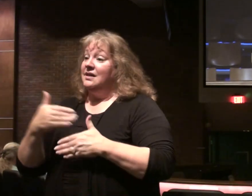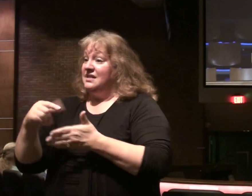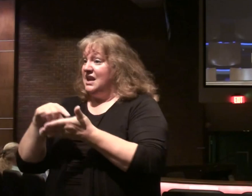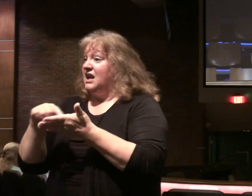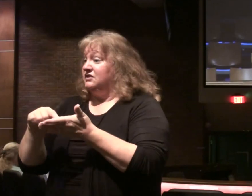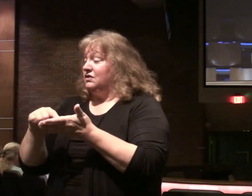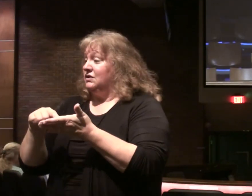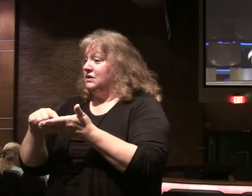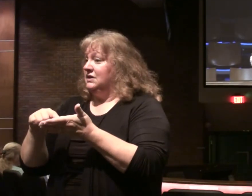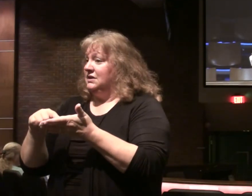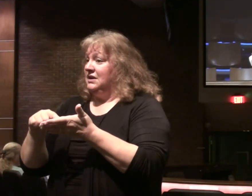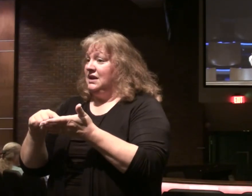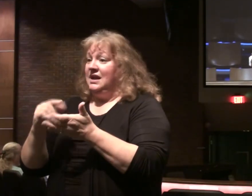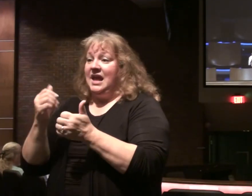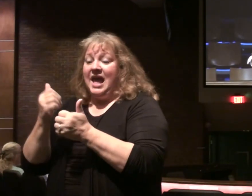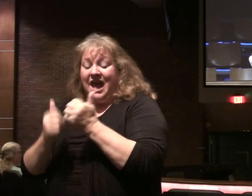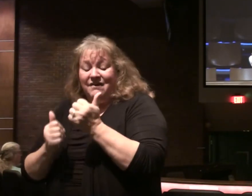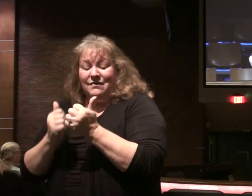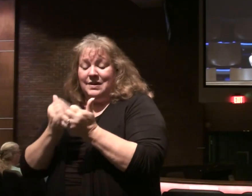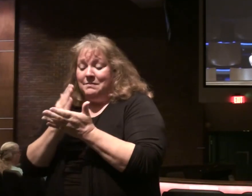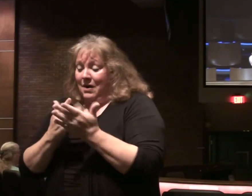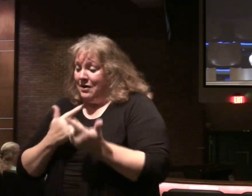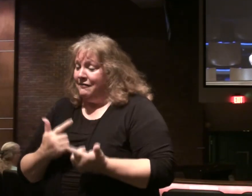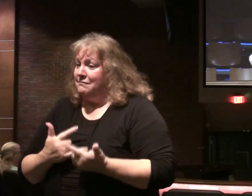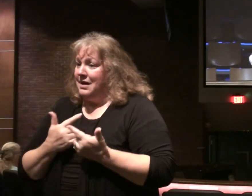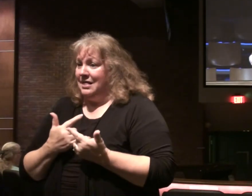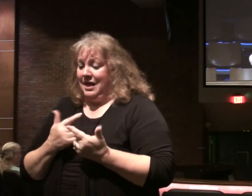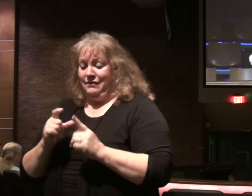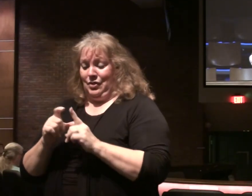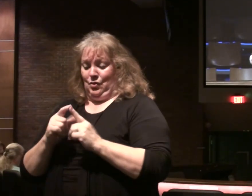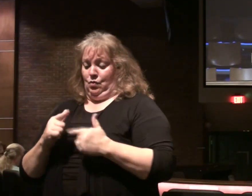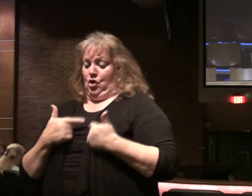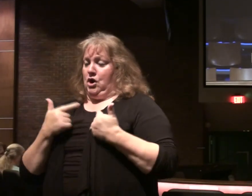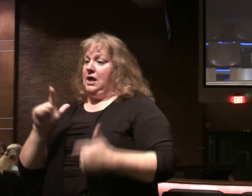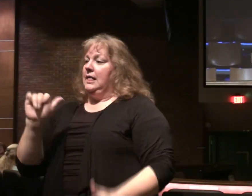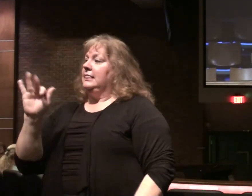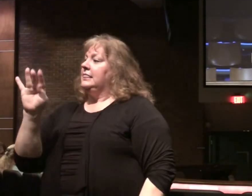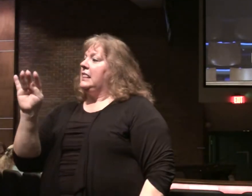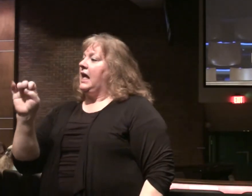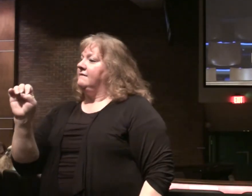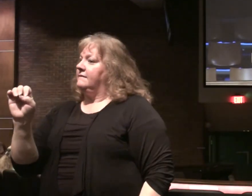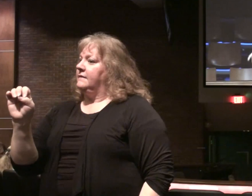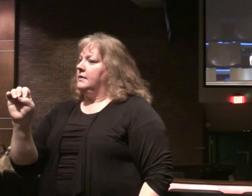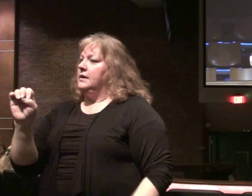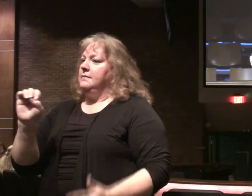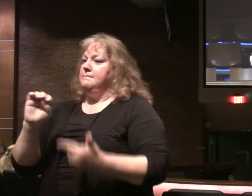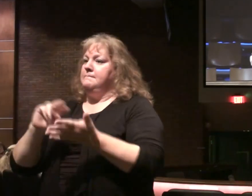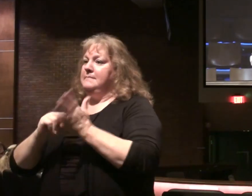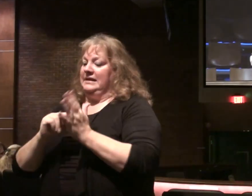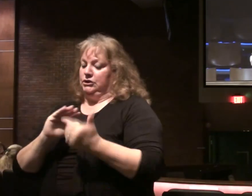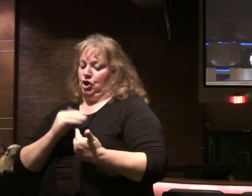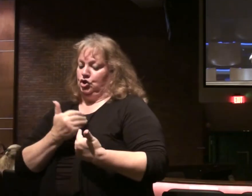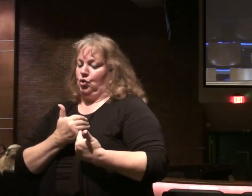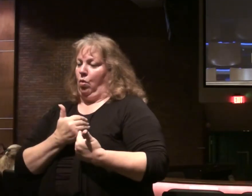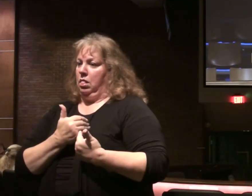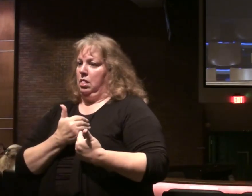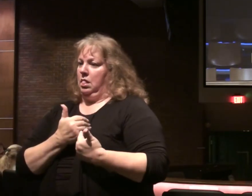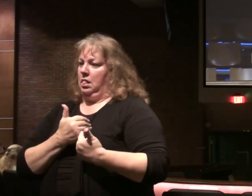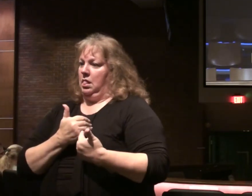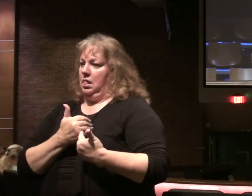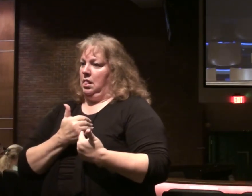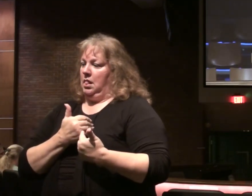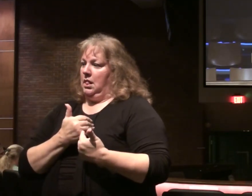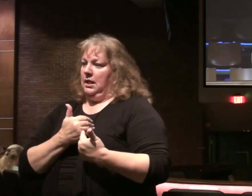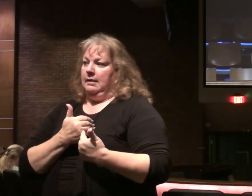clear. And over every area of my life. The word life in verse 26. Is the word soul. The idea